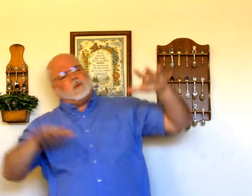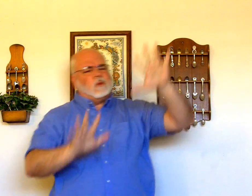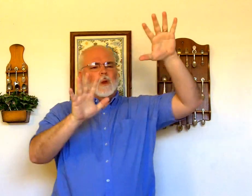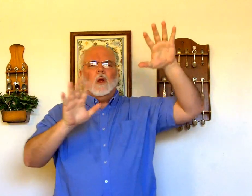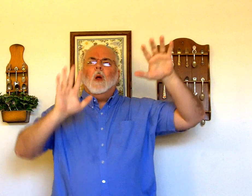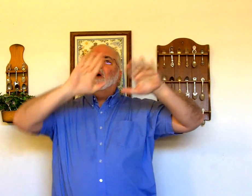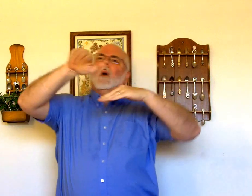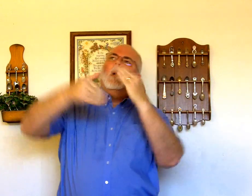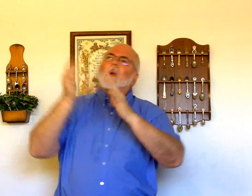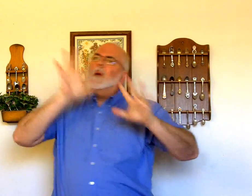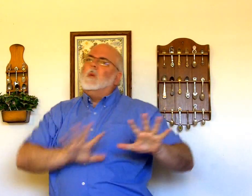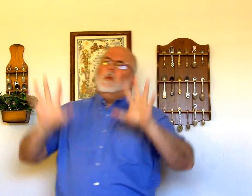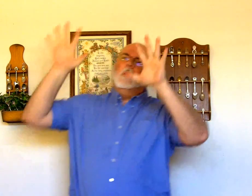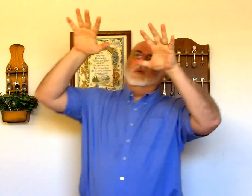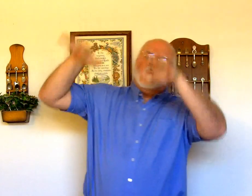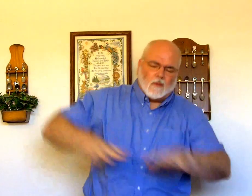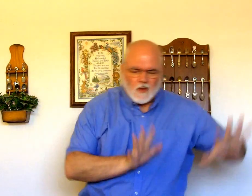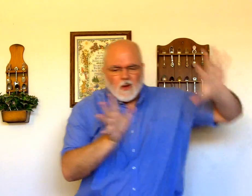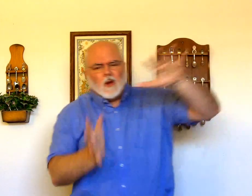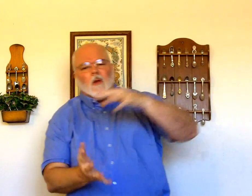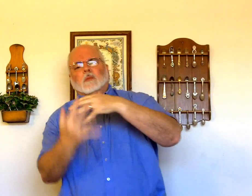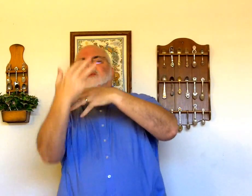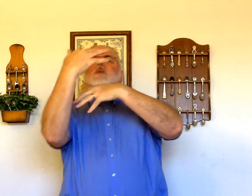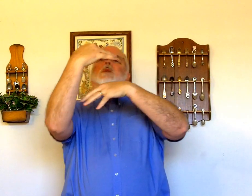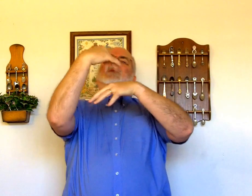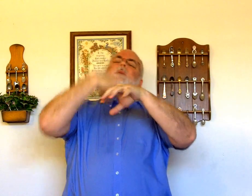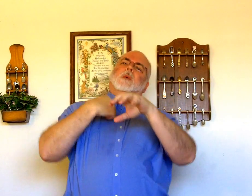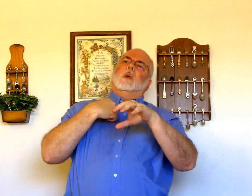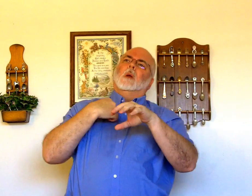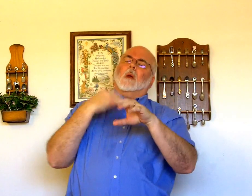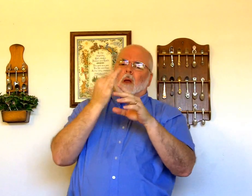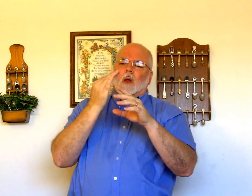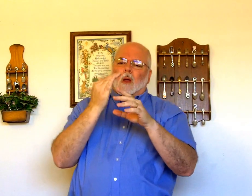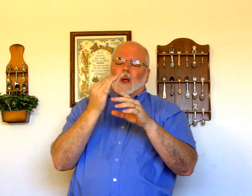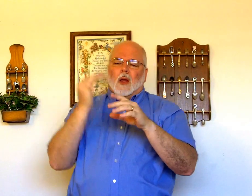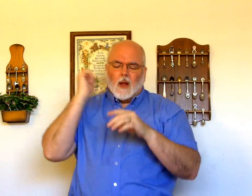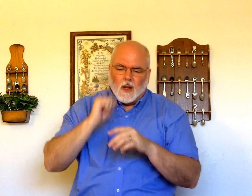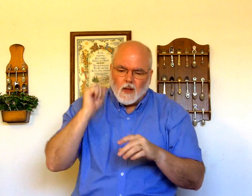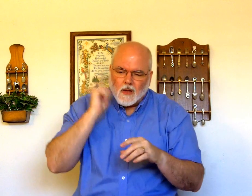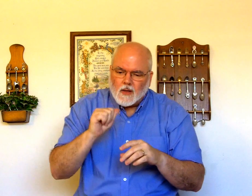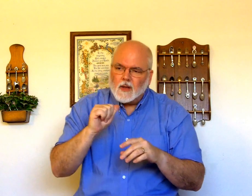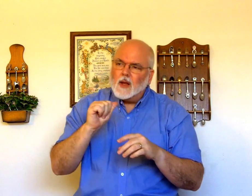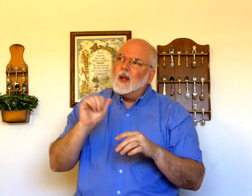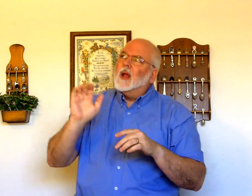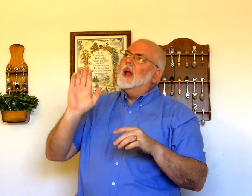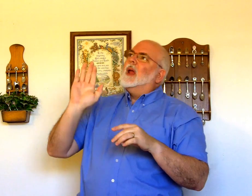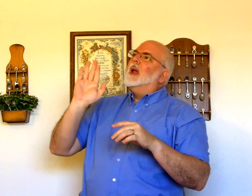your billows have gone over me. By day the Lord commends his steadfast love,